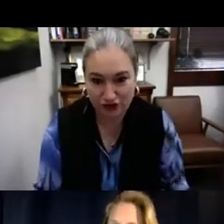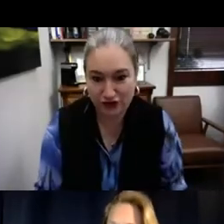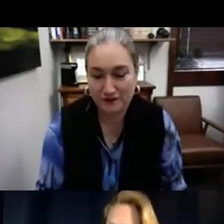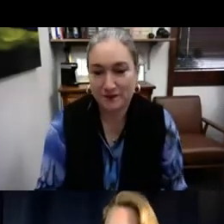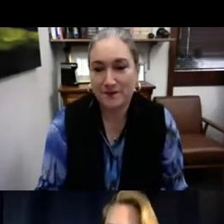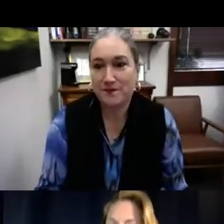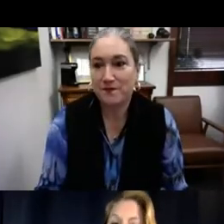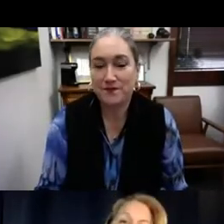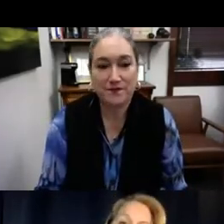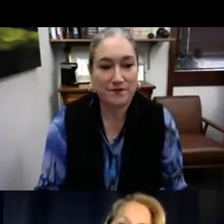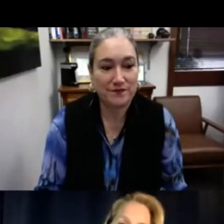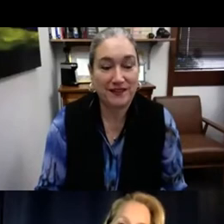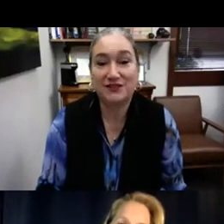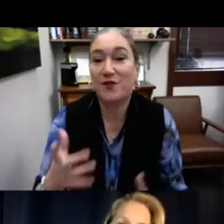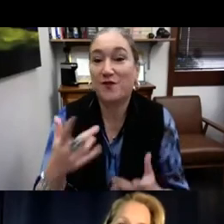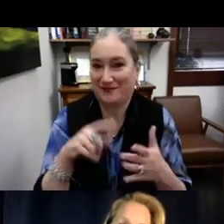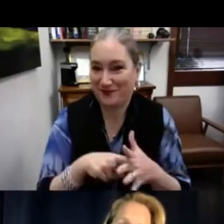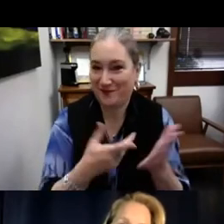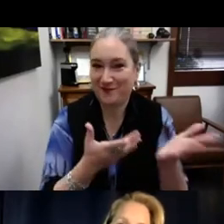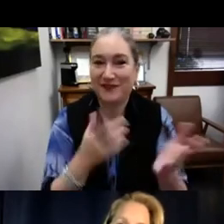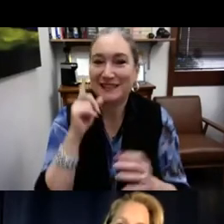that potentially can benefit us as educators.